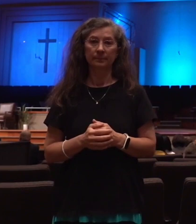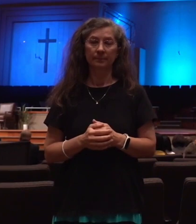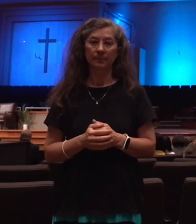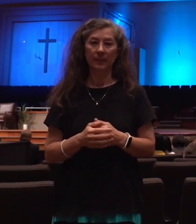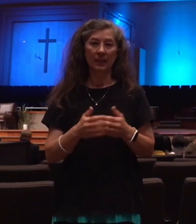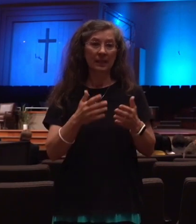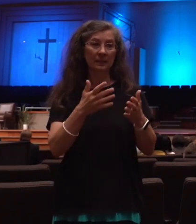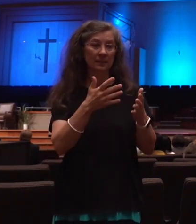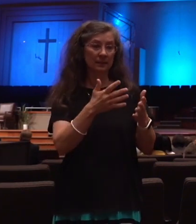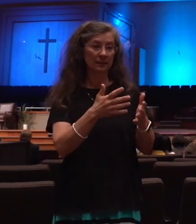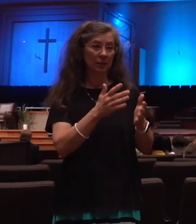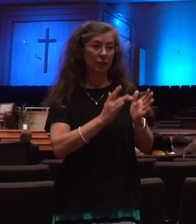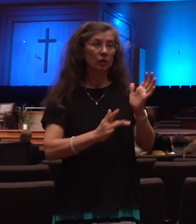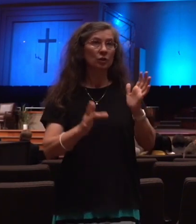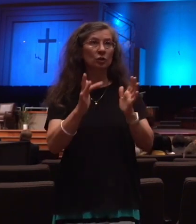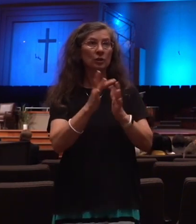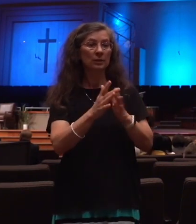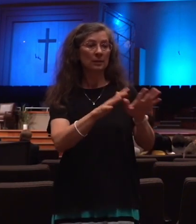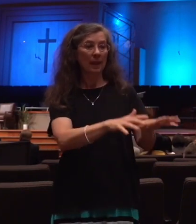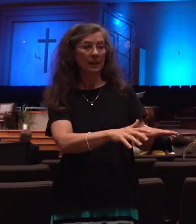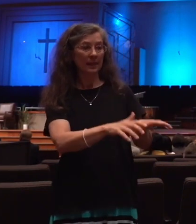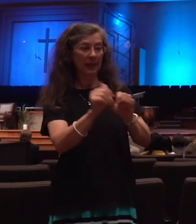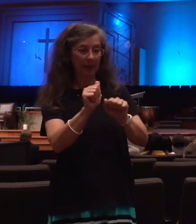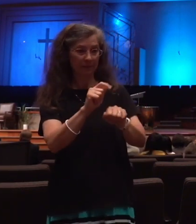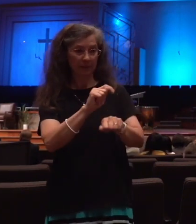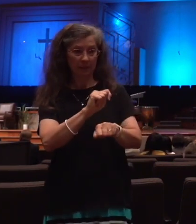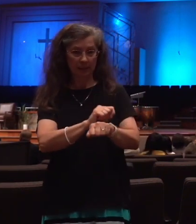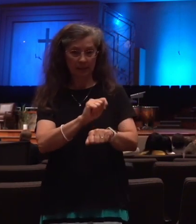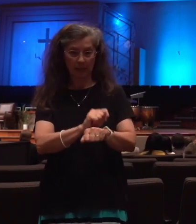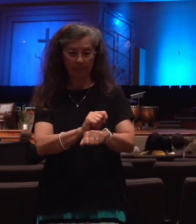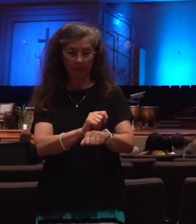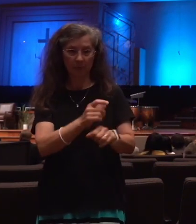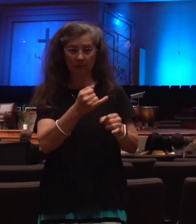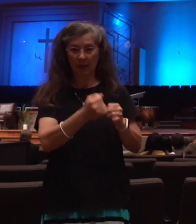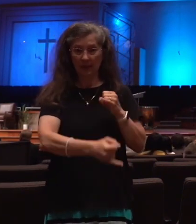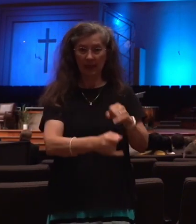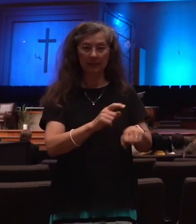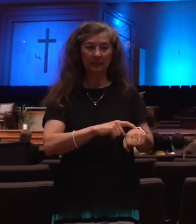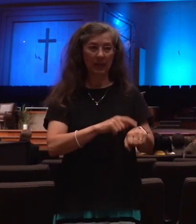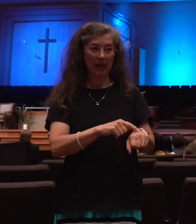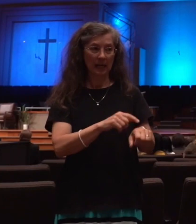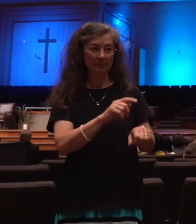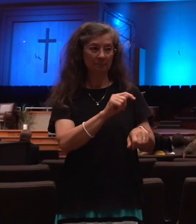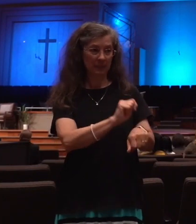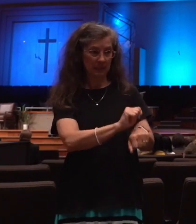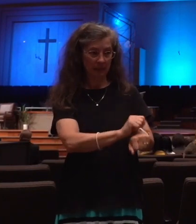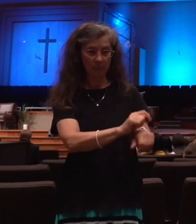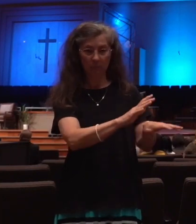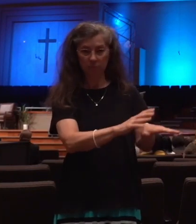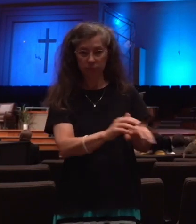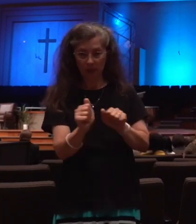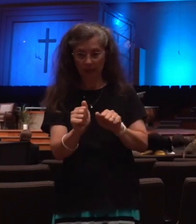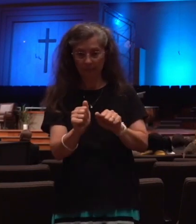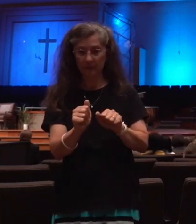Jesus left the temple. It's the last time he was in the temple before his crucifixion, and basically